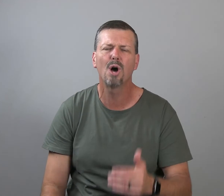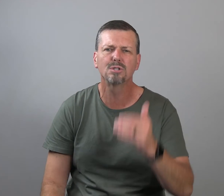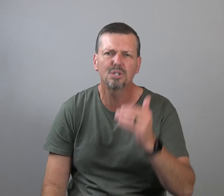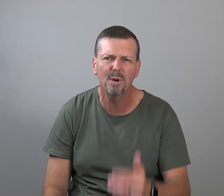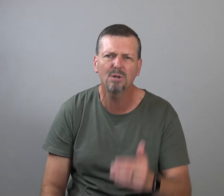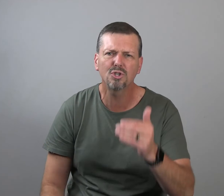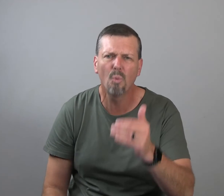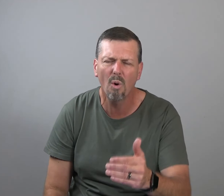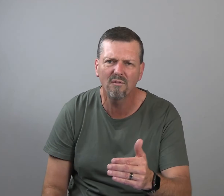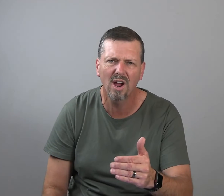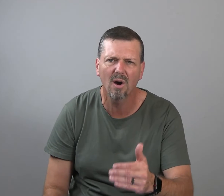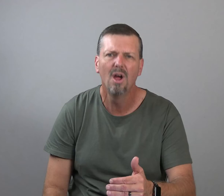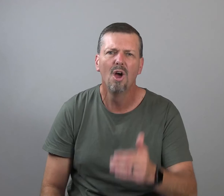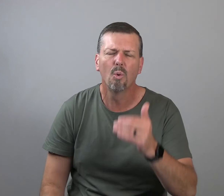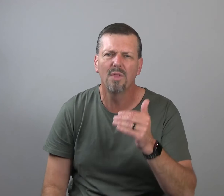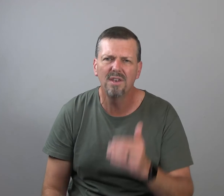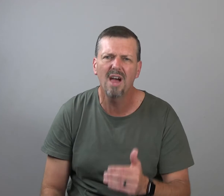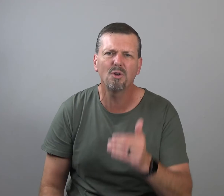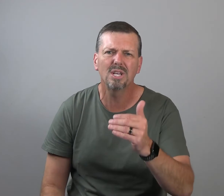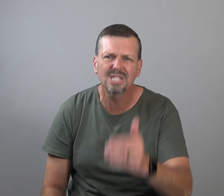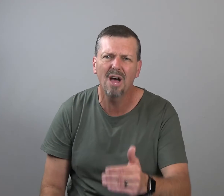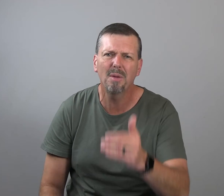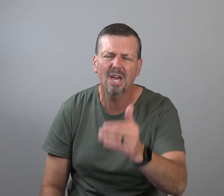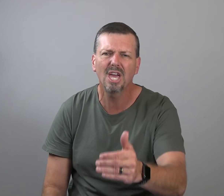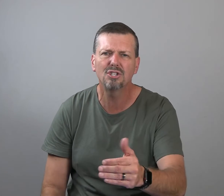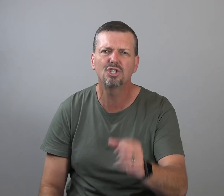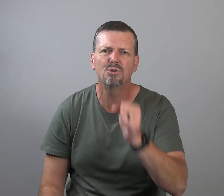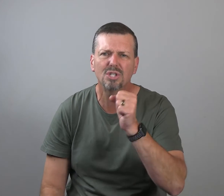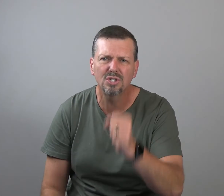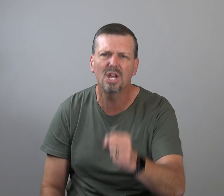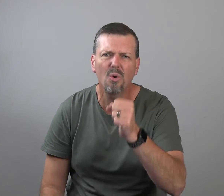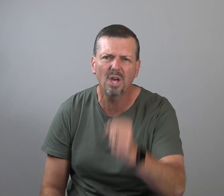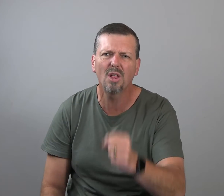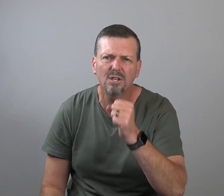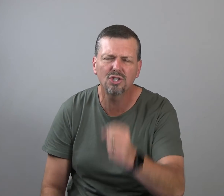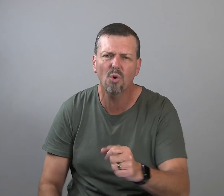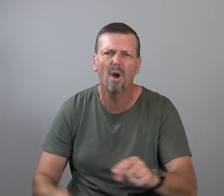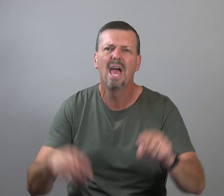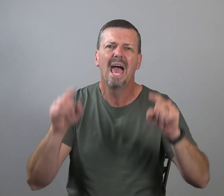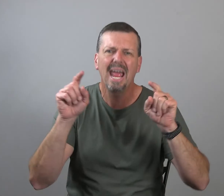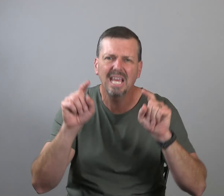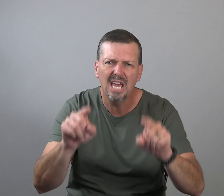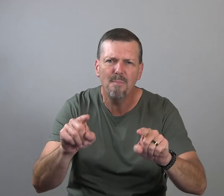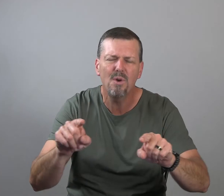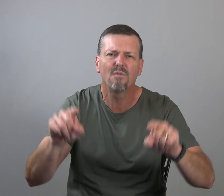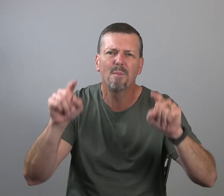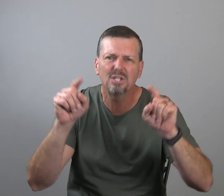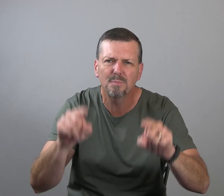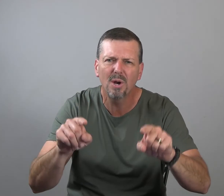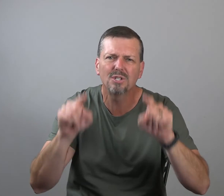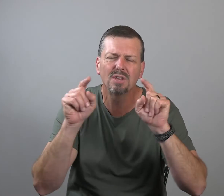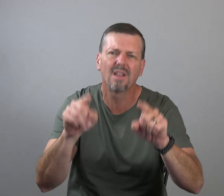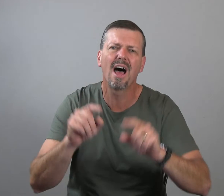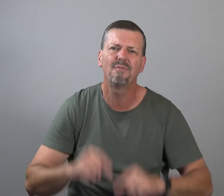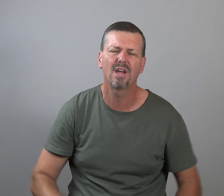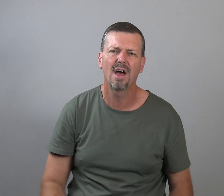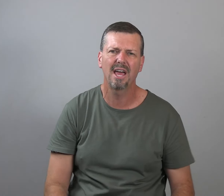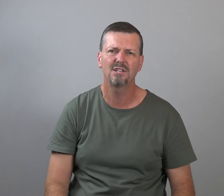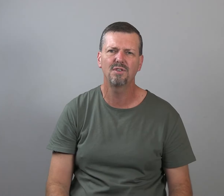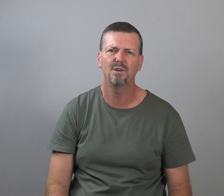calls spiritual warfare, where the devil is coming against you to steal, kill, and destroy and keep you from experiencing the life that God has for